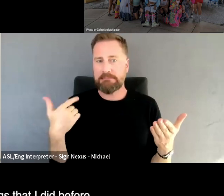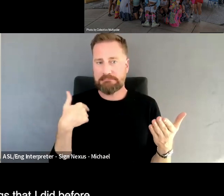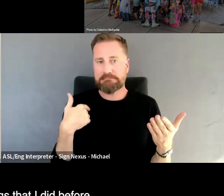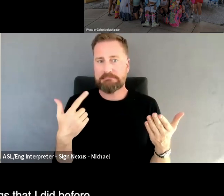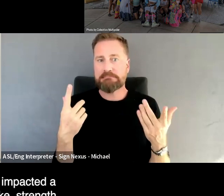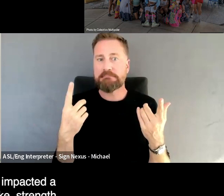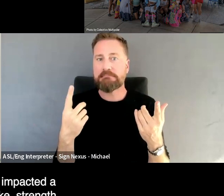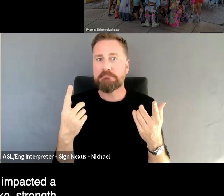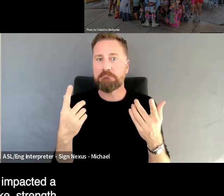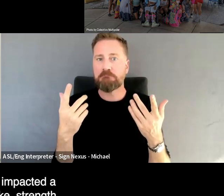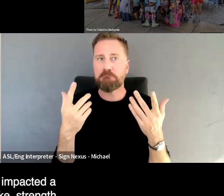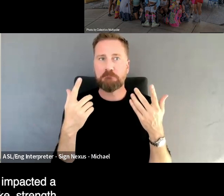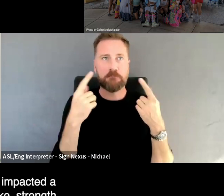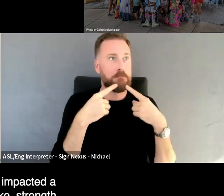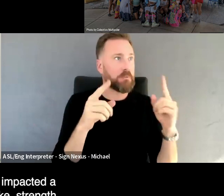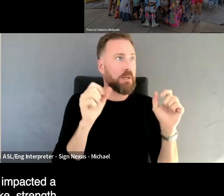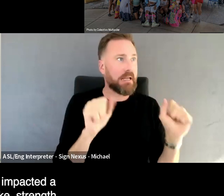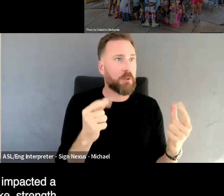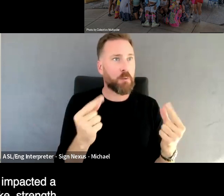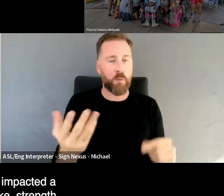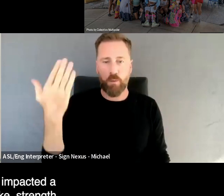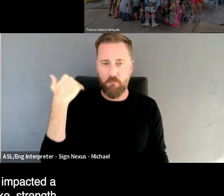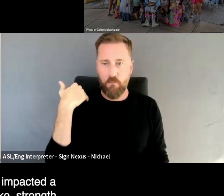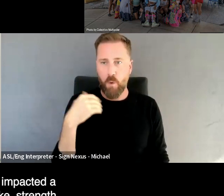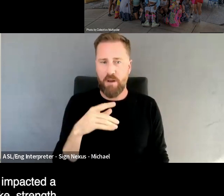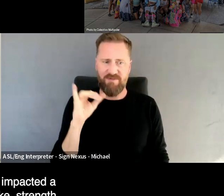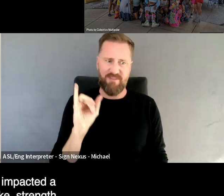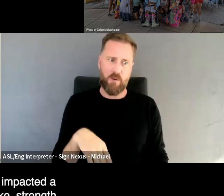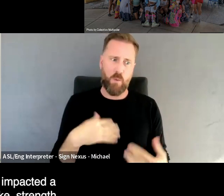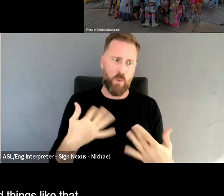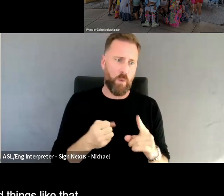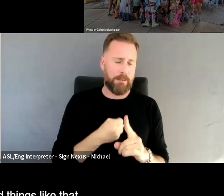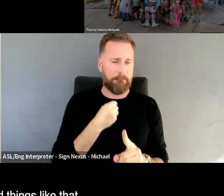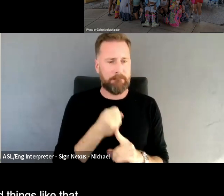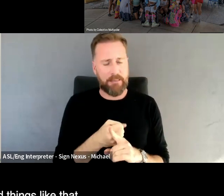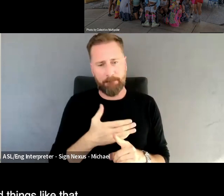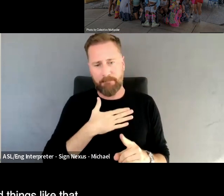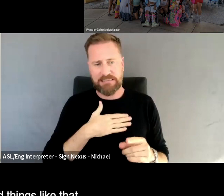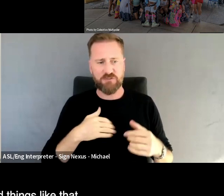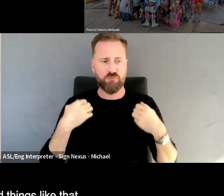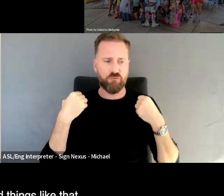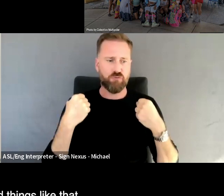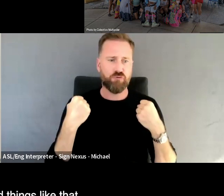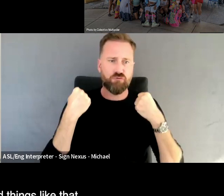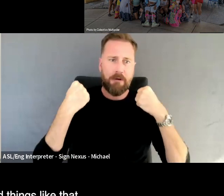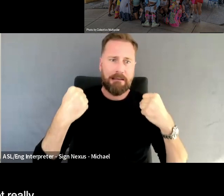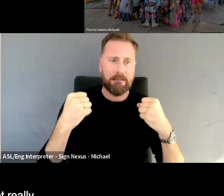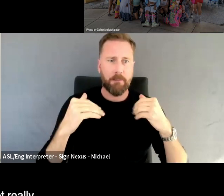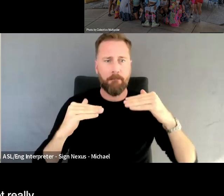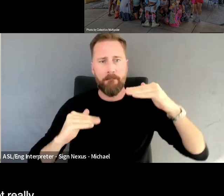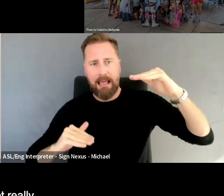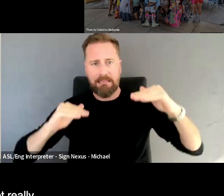before. And it also impacted a lot of my, like, strength and balance and things like that.